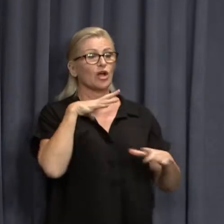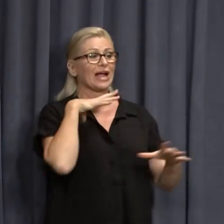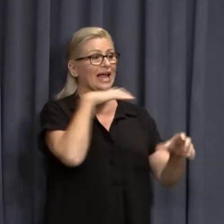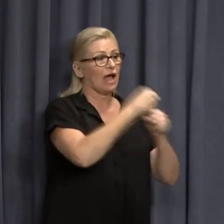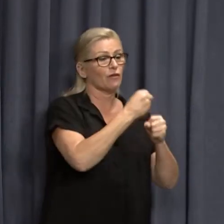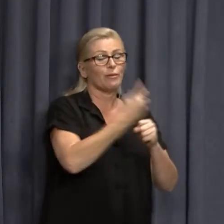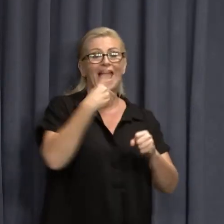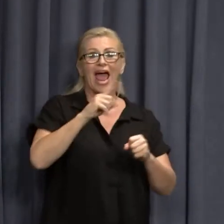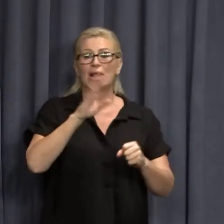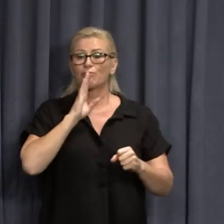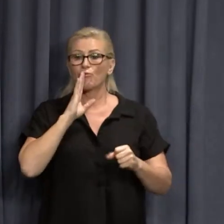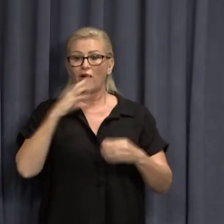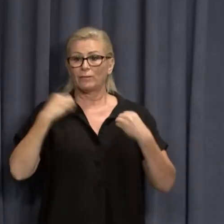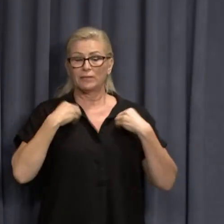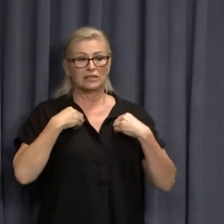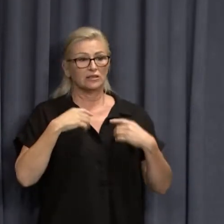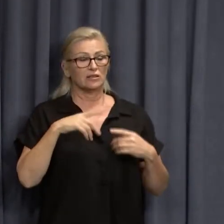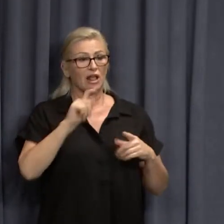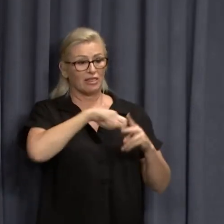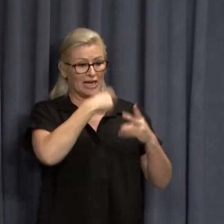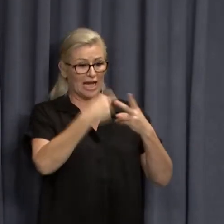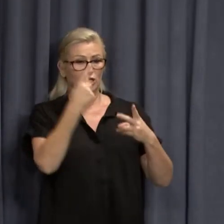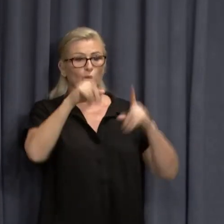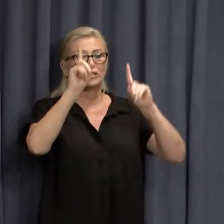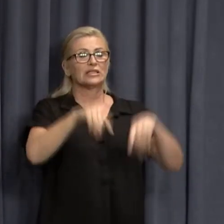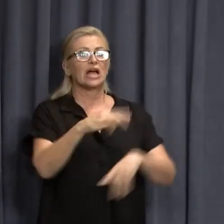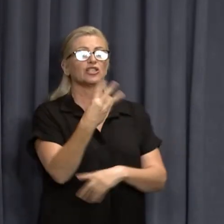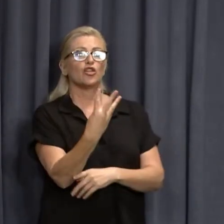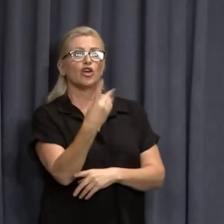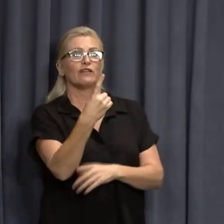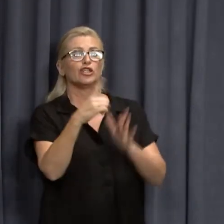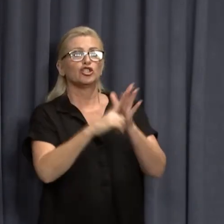private sector. The next mandate kicks in on the 31st of January.